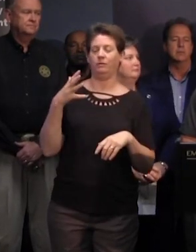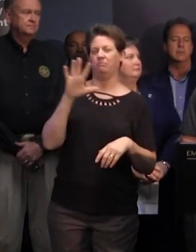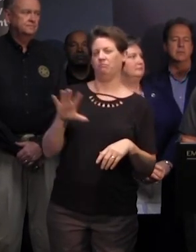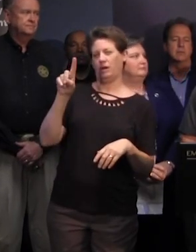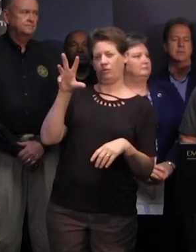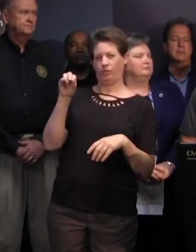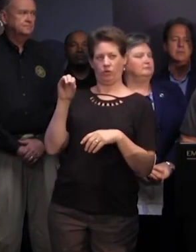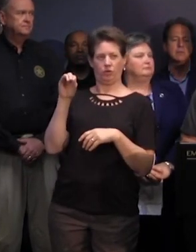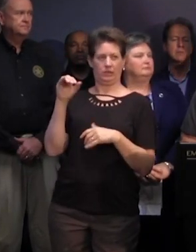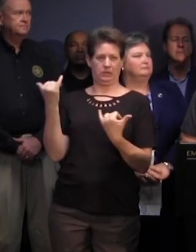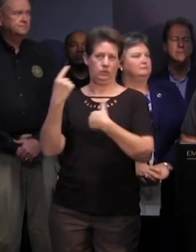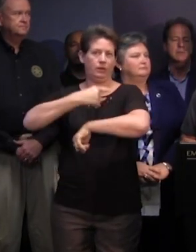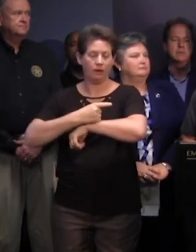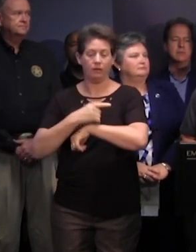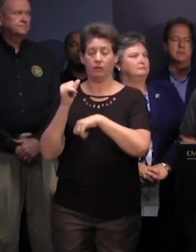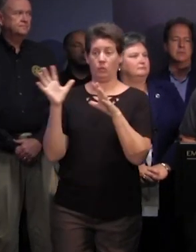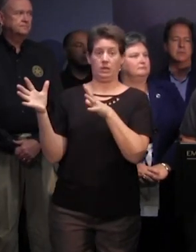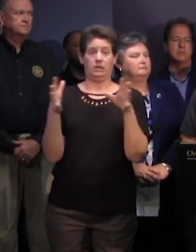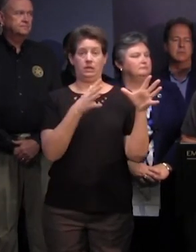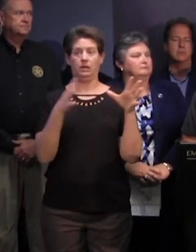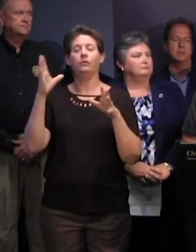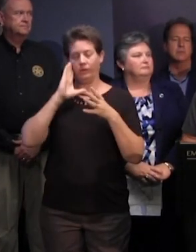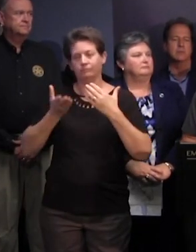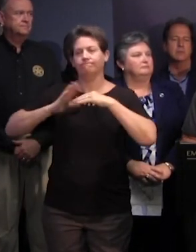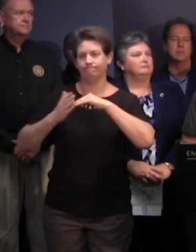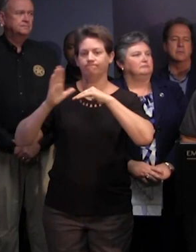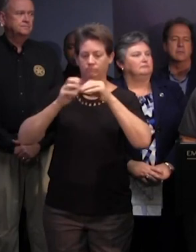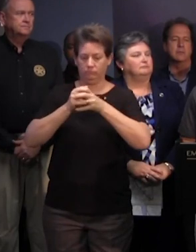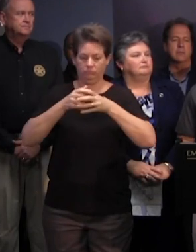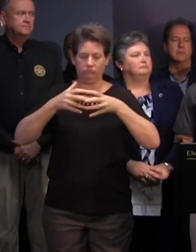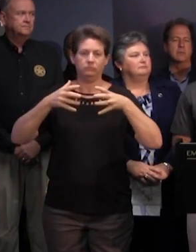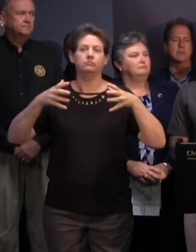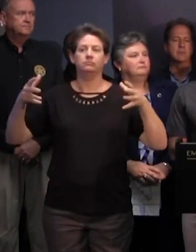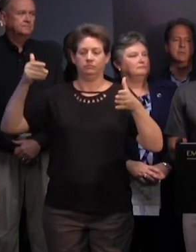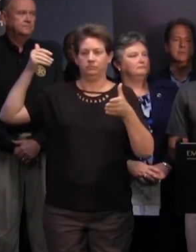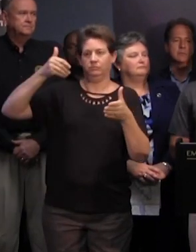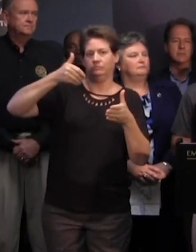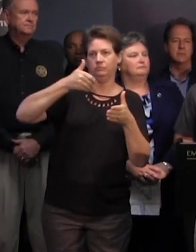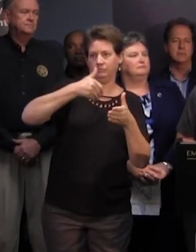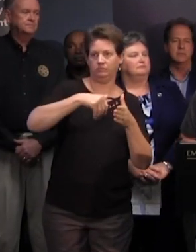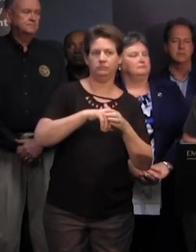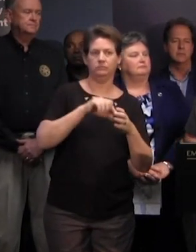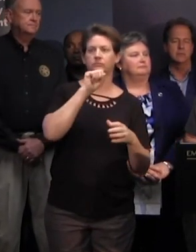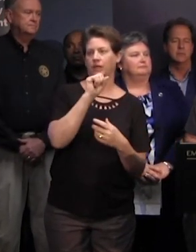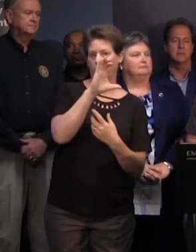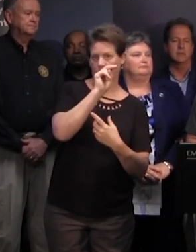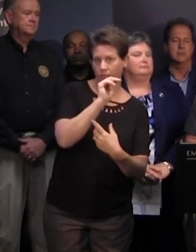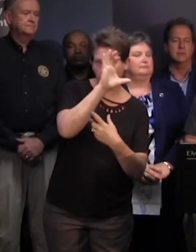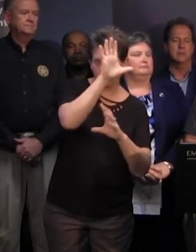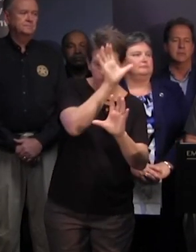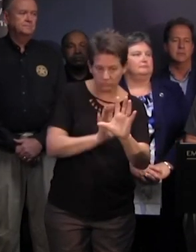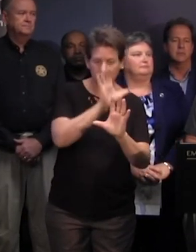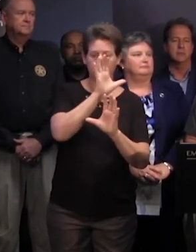today the hurricane's wind field is expected to grow with time as it approaches the coast of the carolinas the forecast track